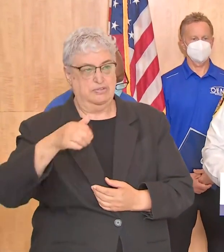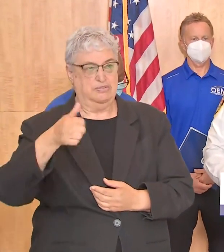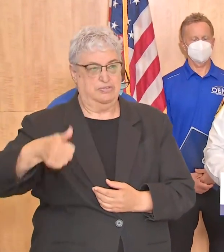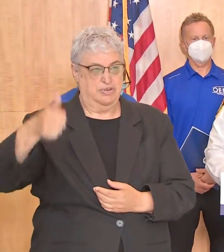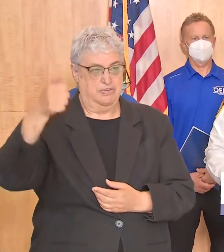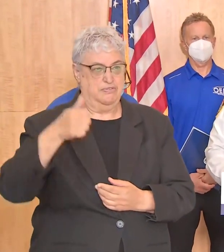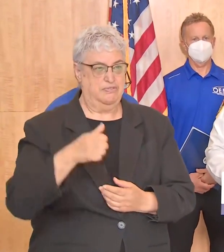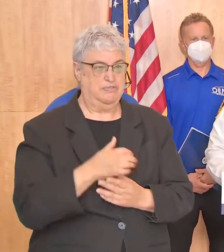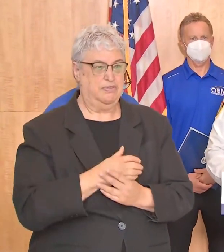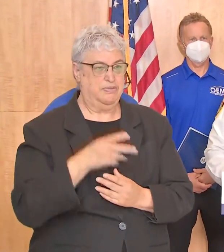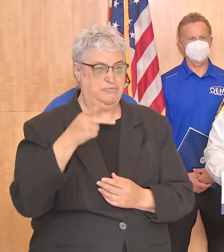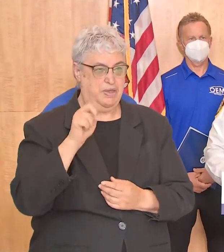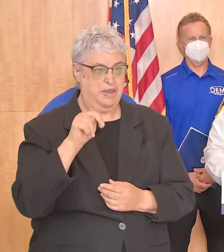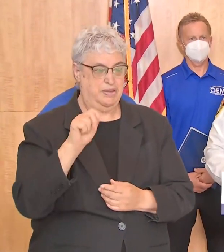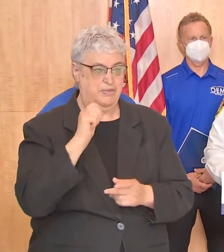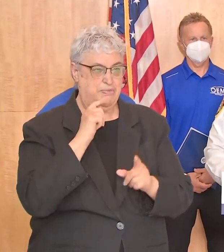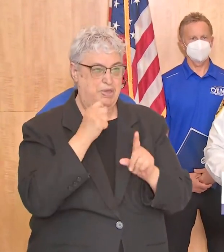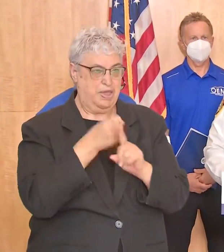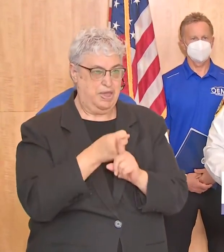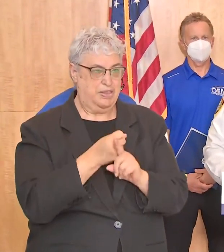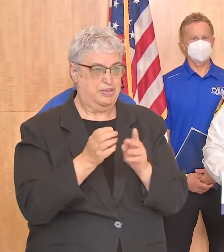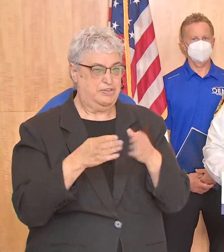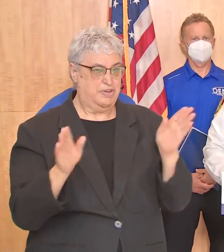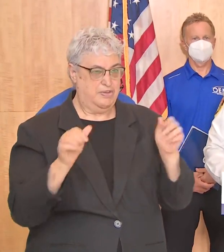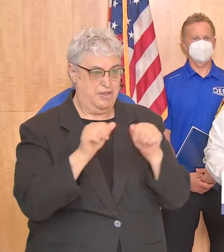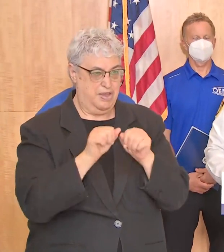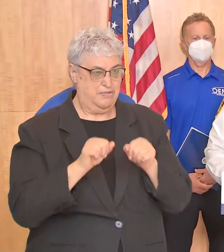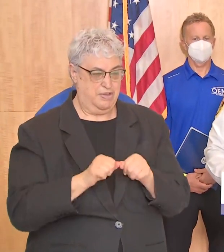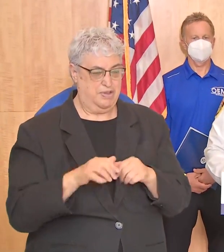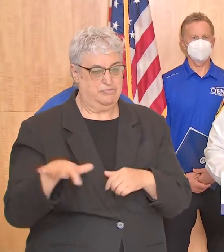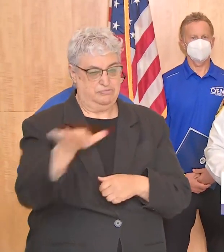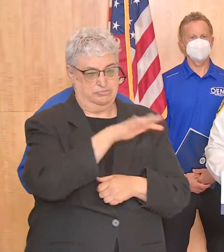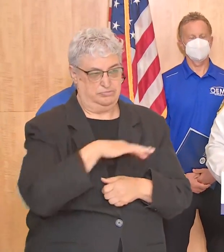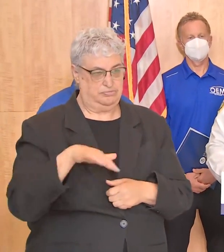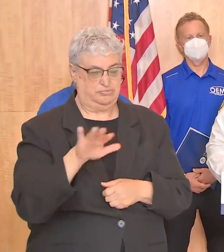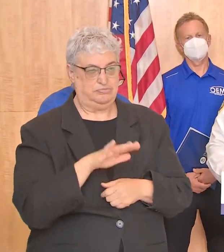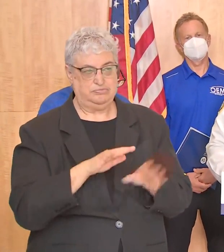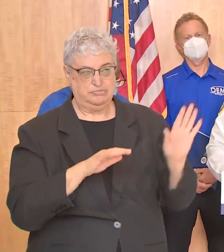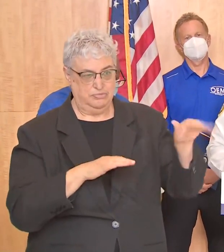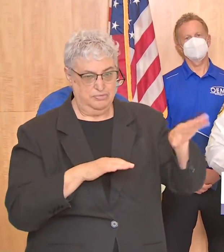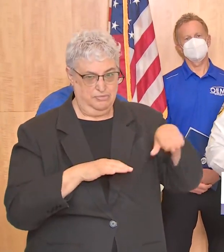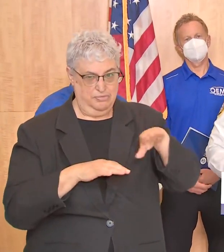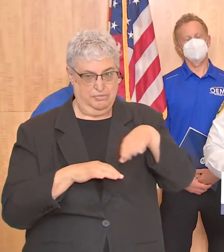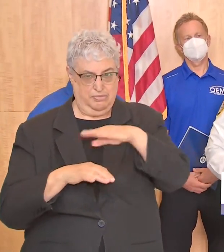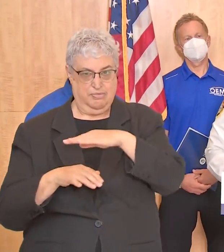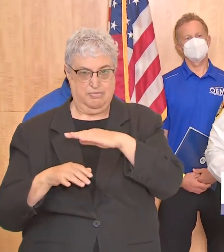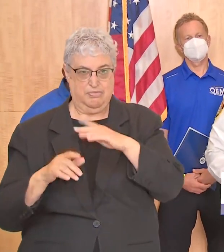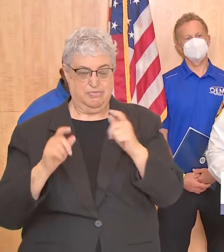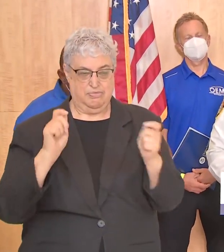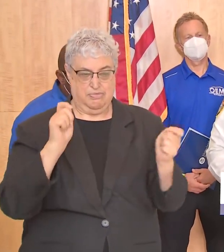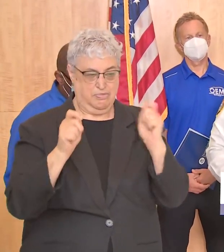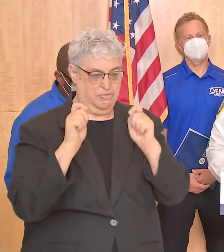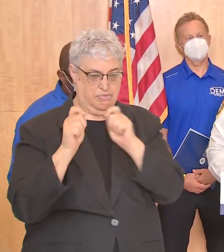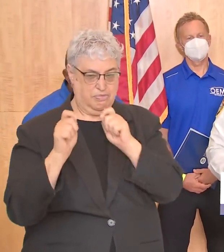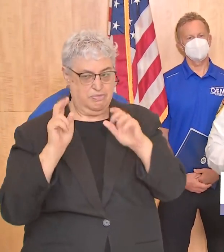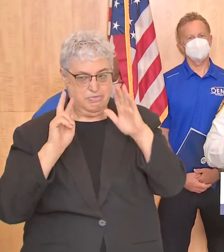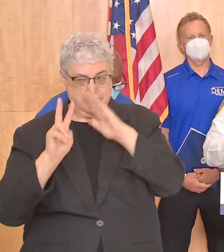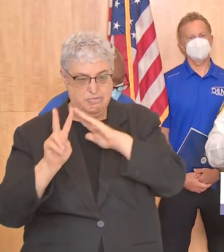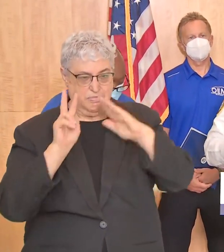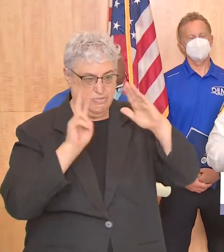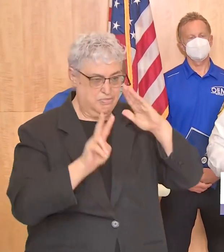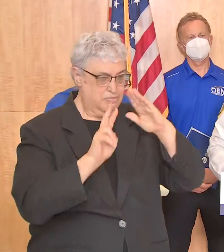preparation for another storm that's going to hit our our general area i want to assure our community that uh regardless of the shifting forecasts or projections